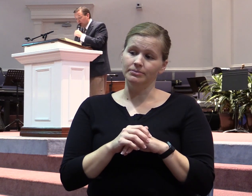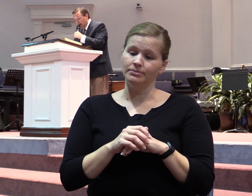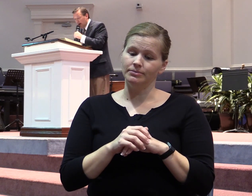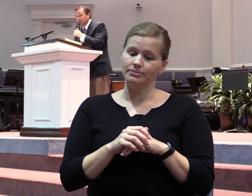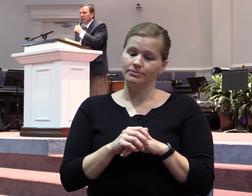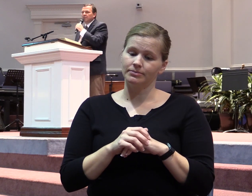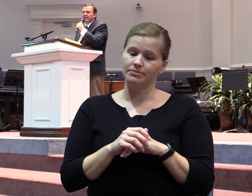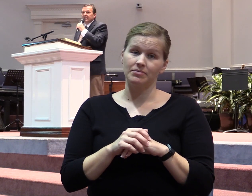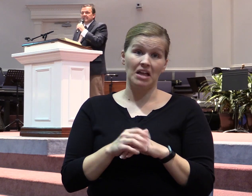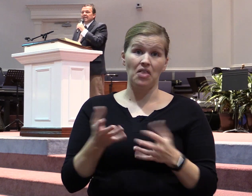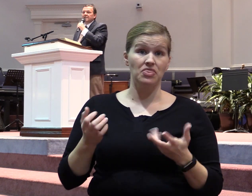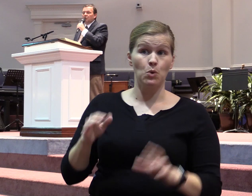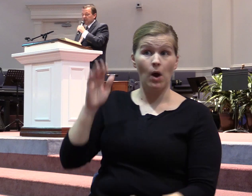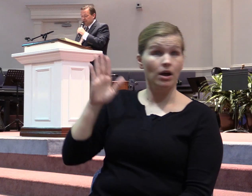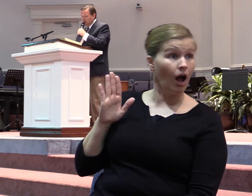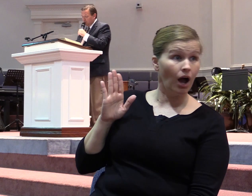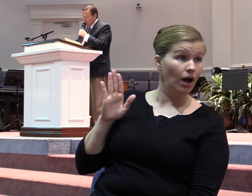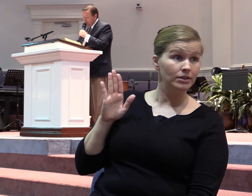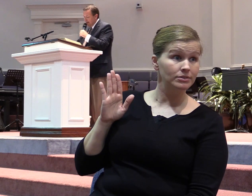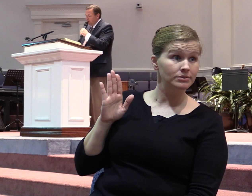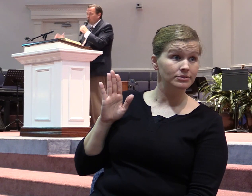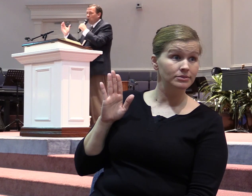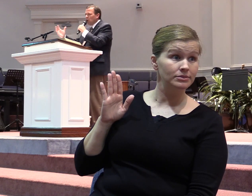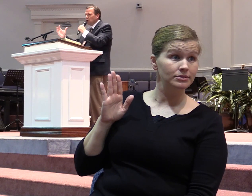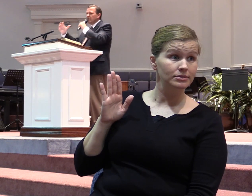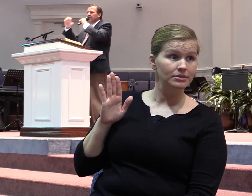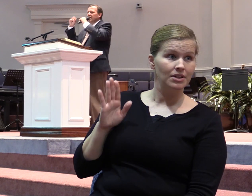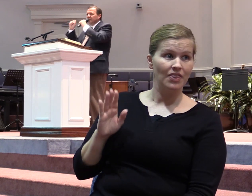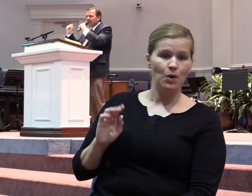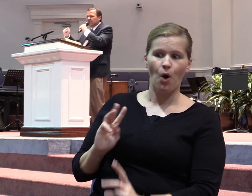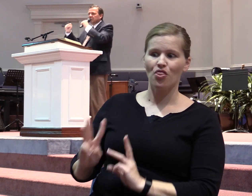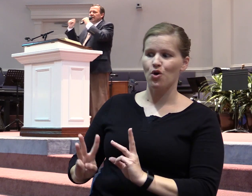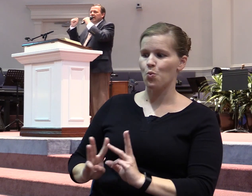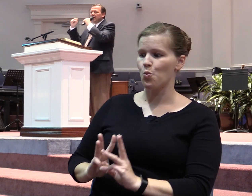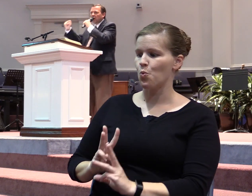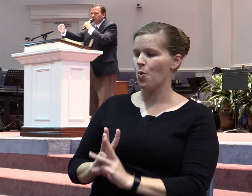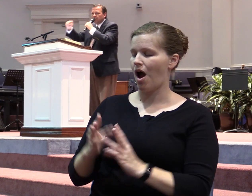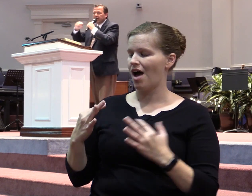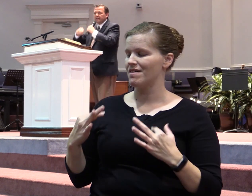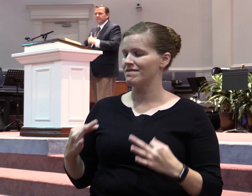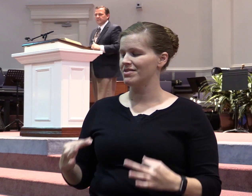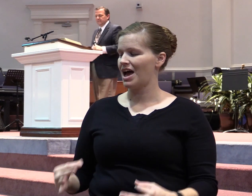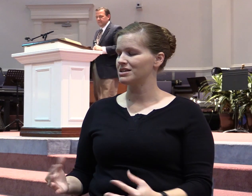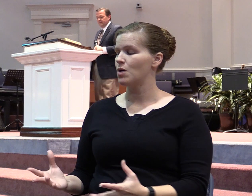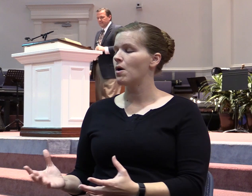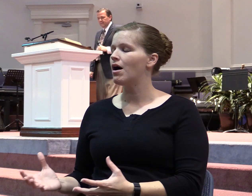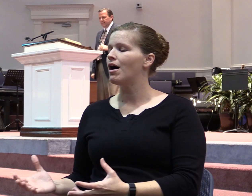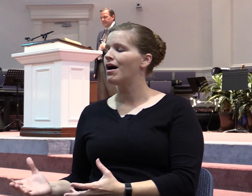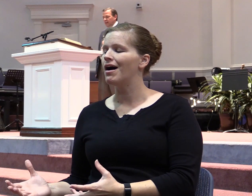God, but an excessive or insatiable desire for worldly, fleshly, and carnal things. Now,